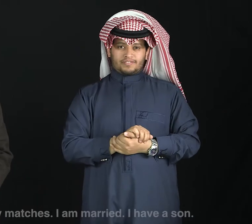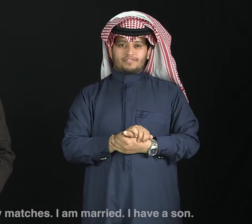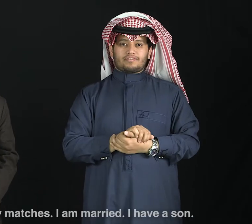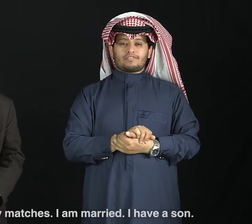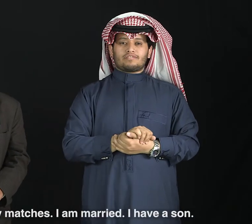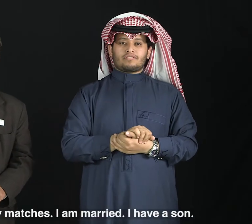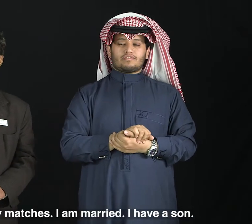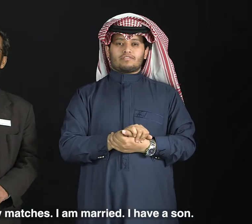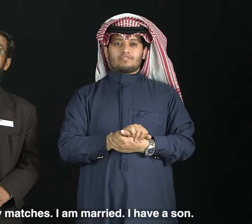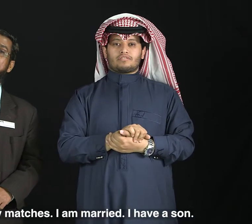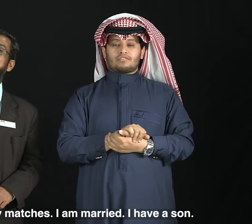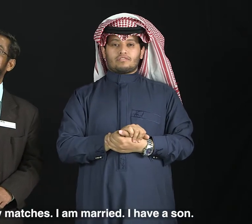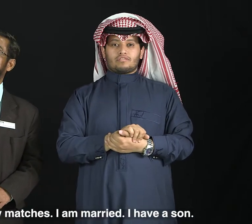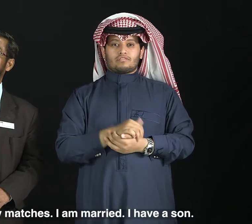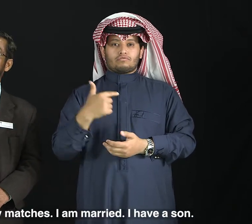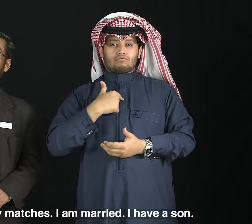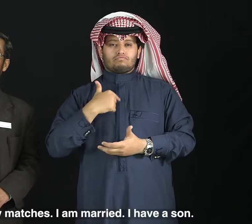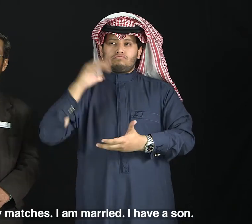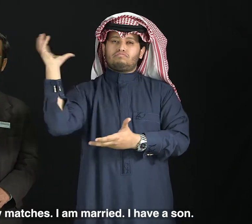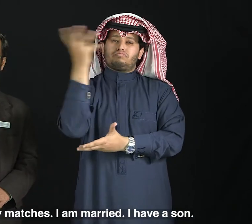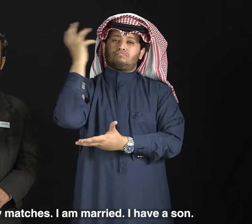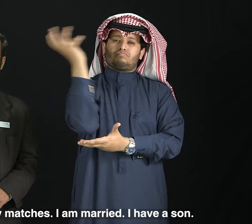I have won many matches.